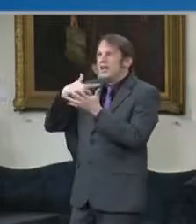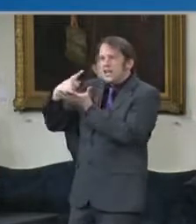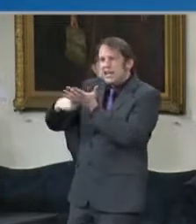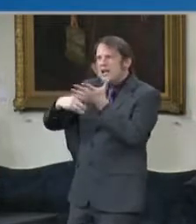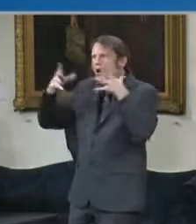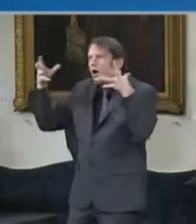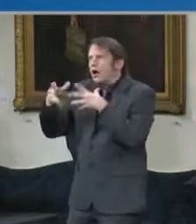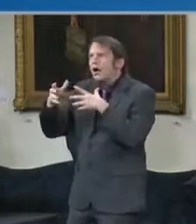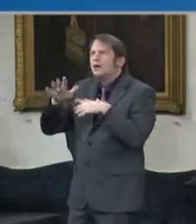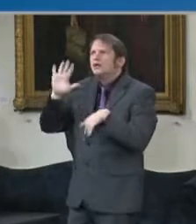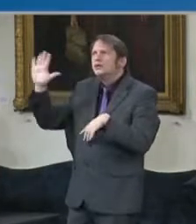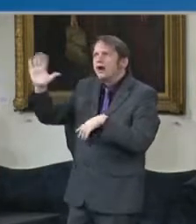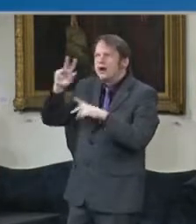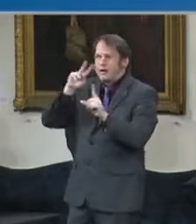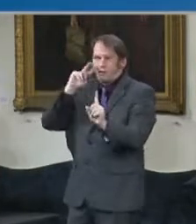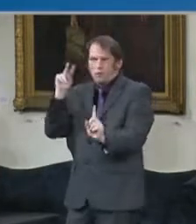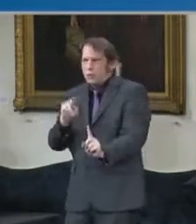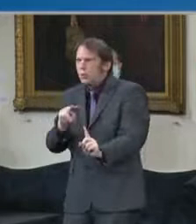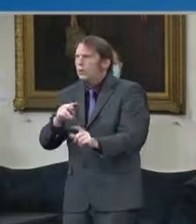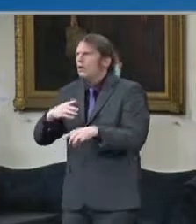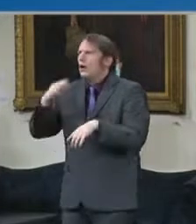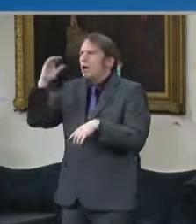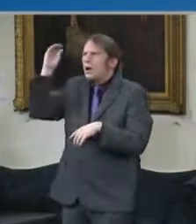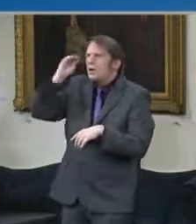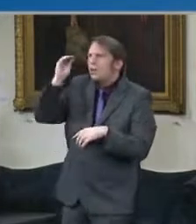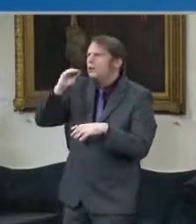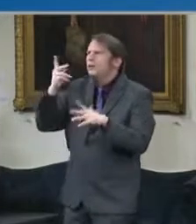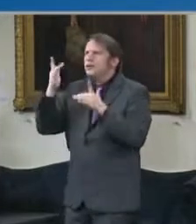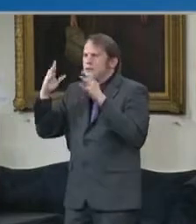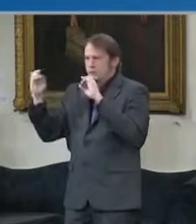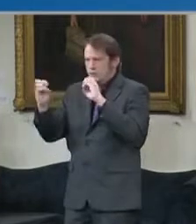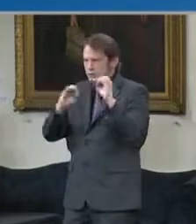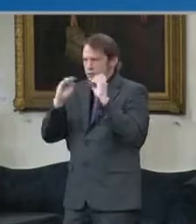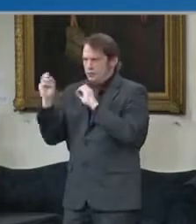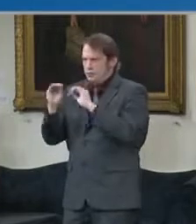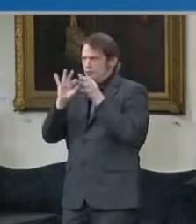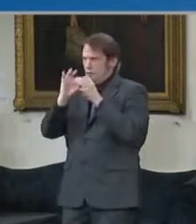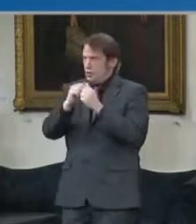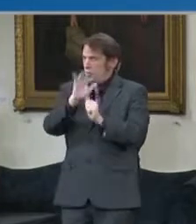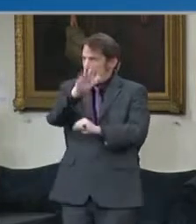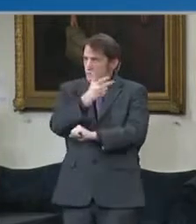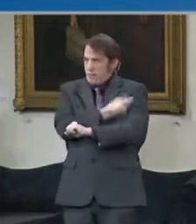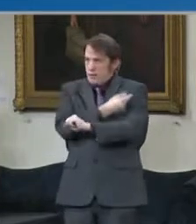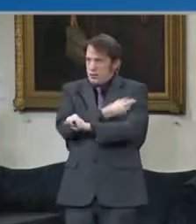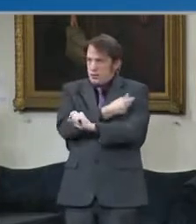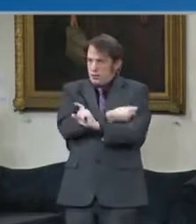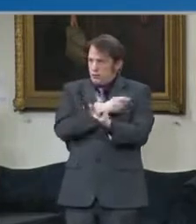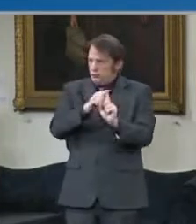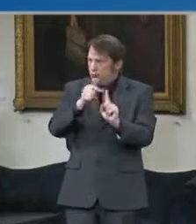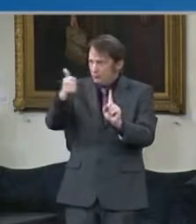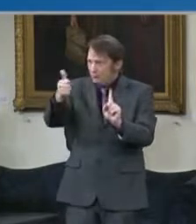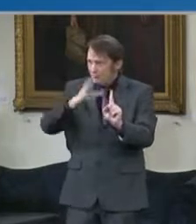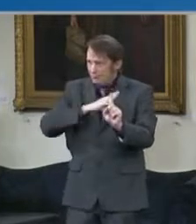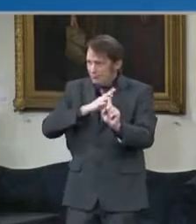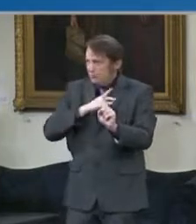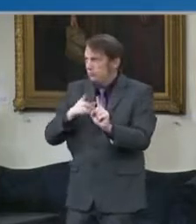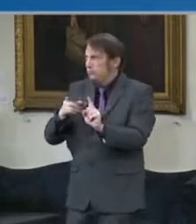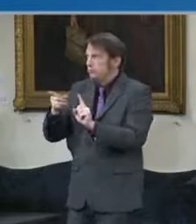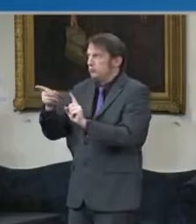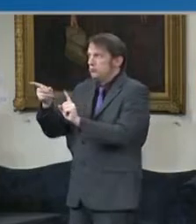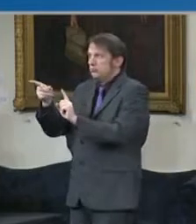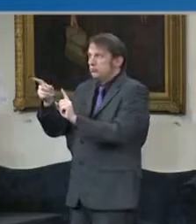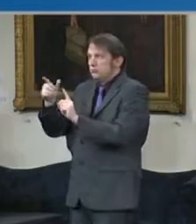using the great resources that we have at the mass fact sites. It's the resources that we have at hospitals, at pharmacies,